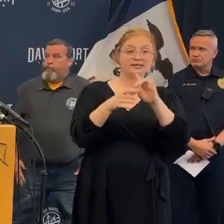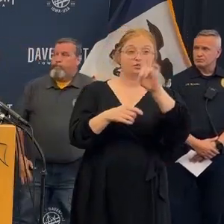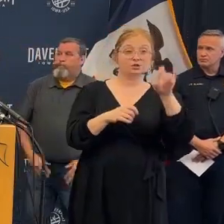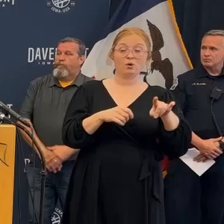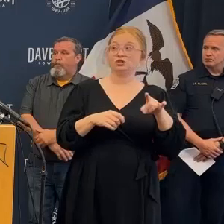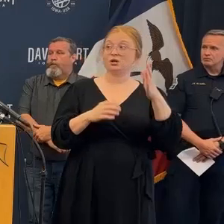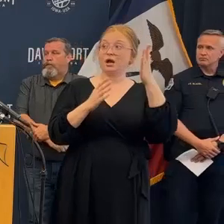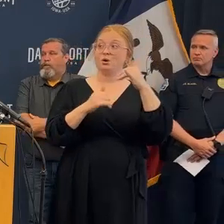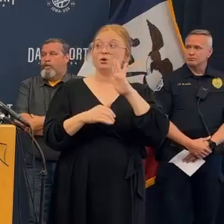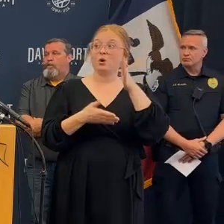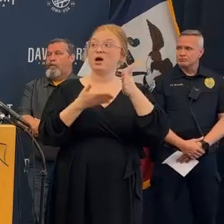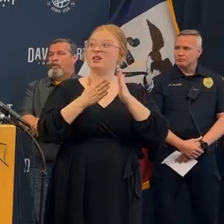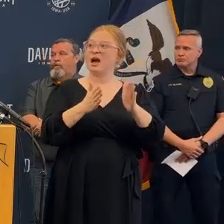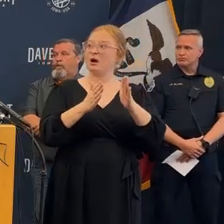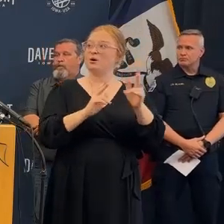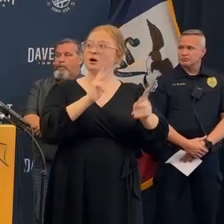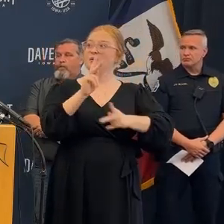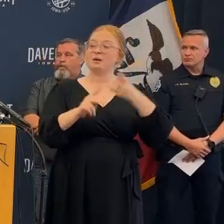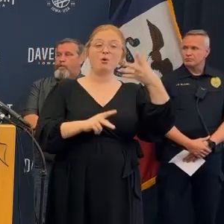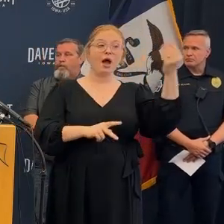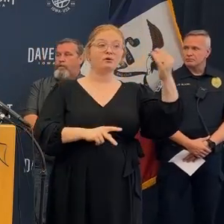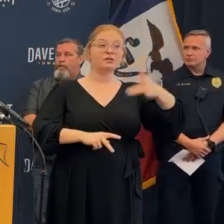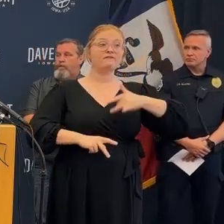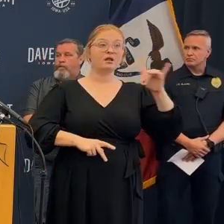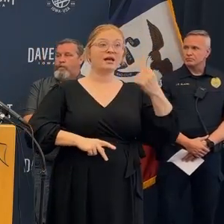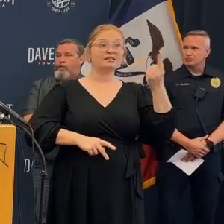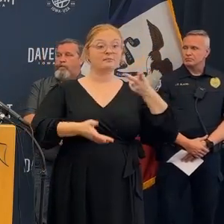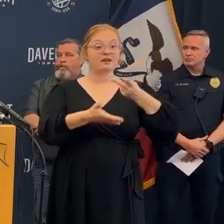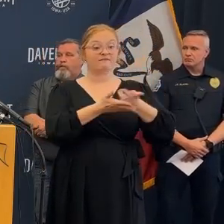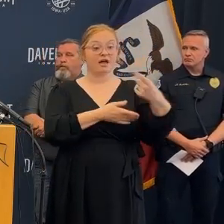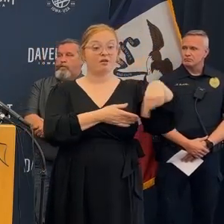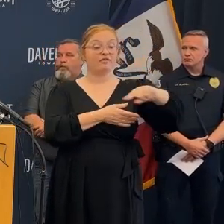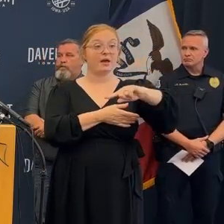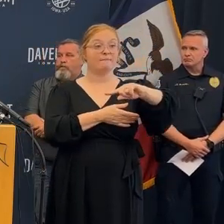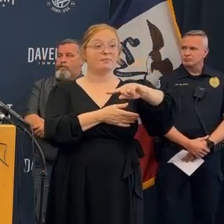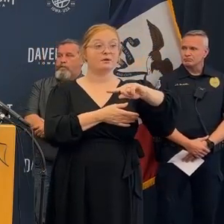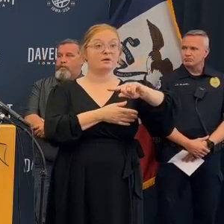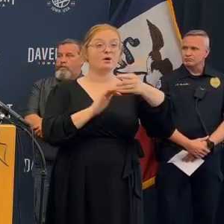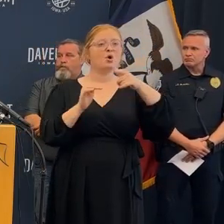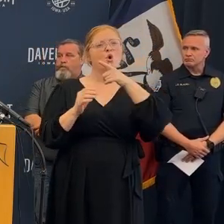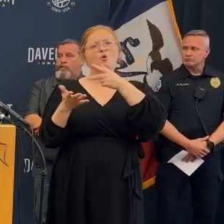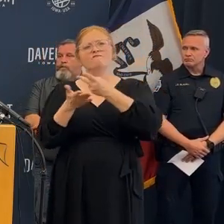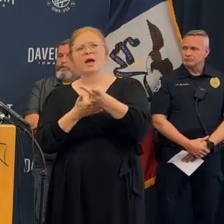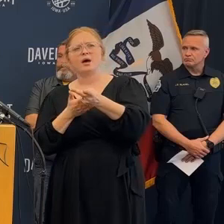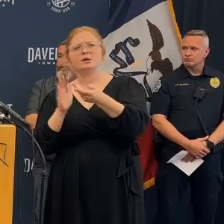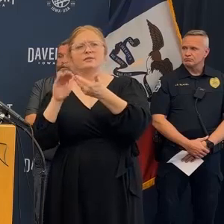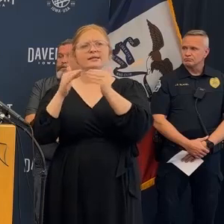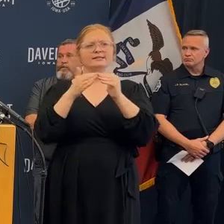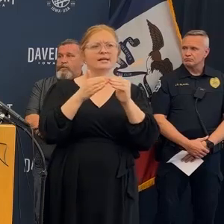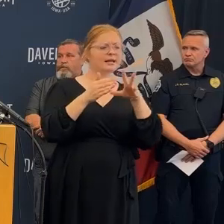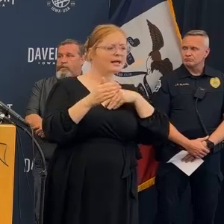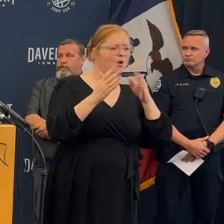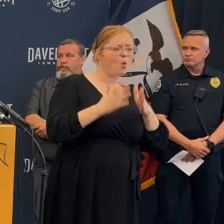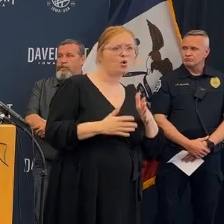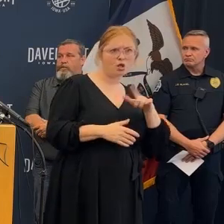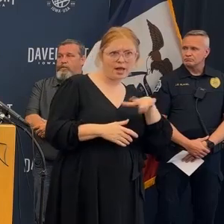so the chief building official was satisfied with what the engineer requested the repairs and how the repairs were to be made